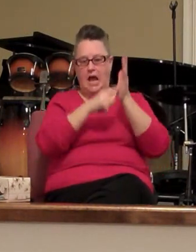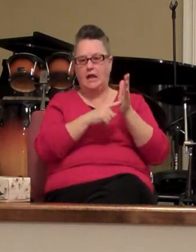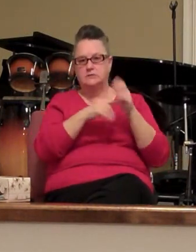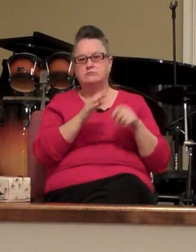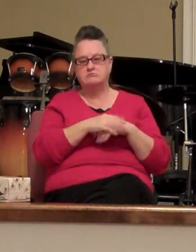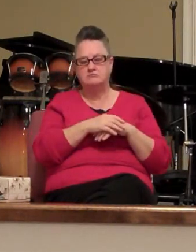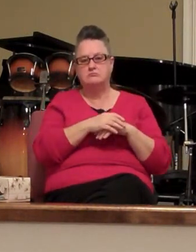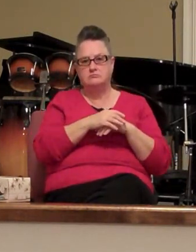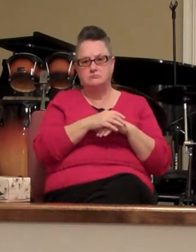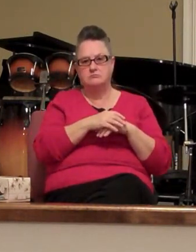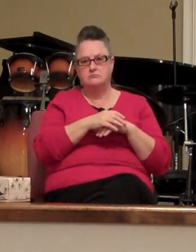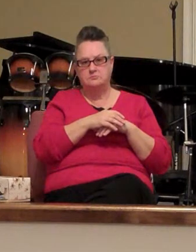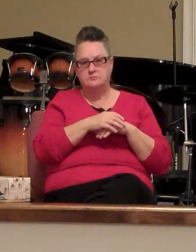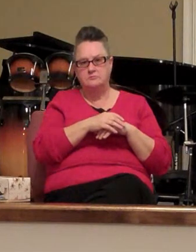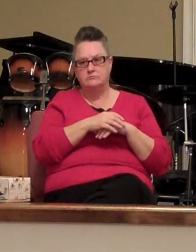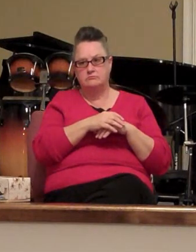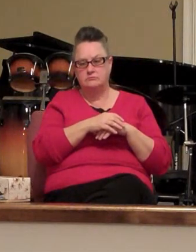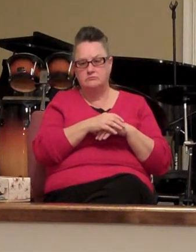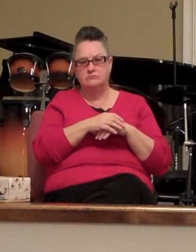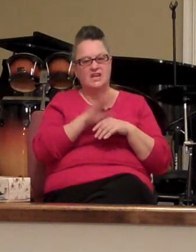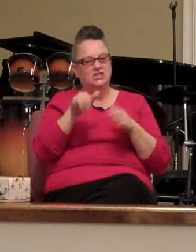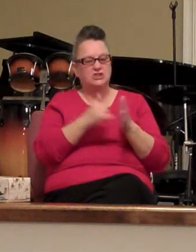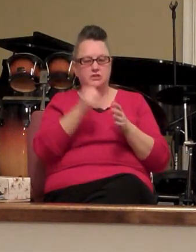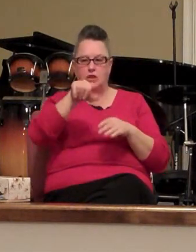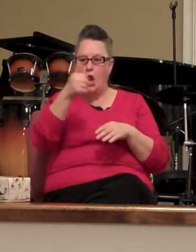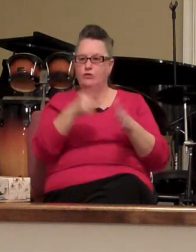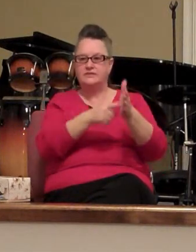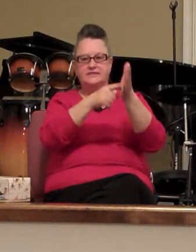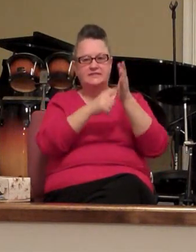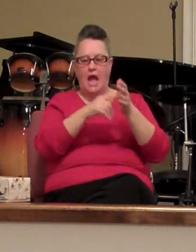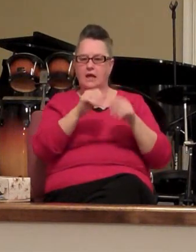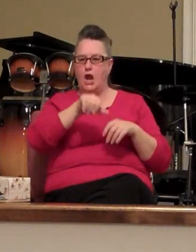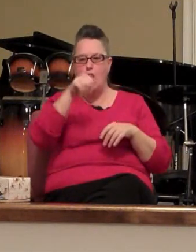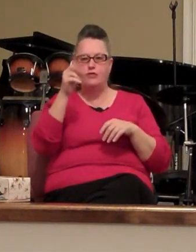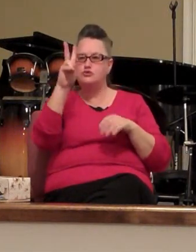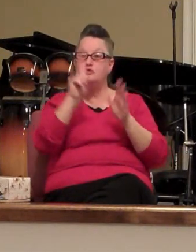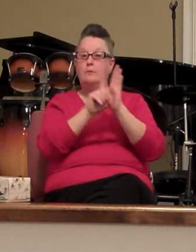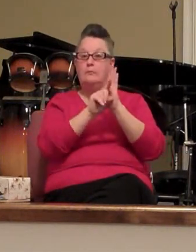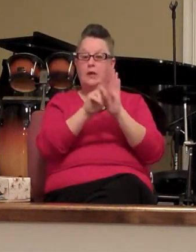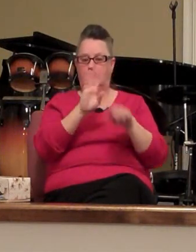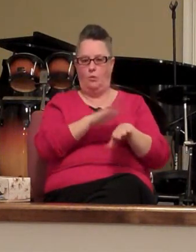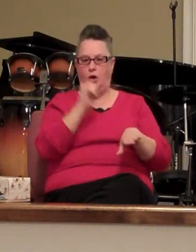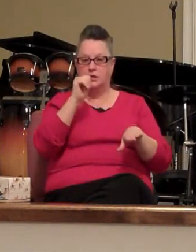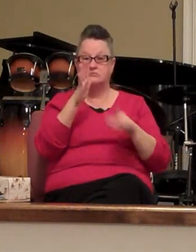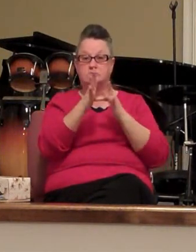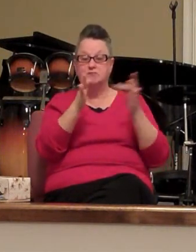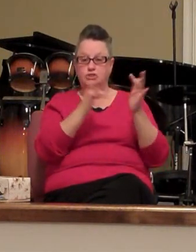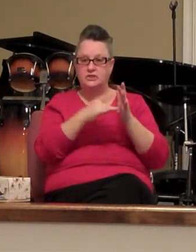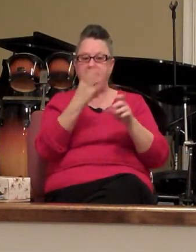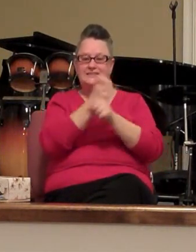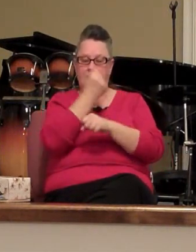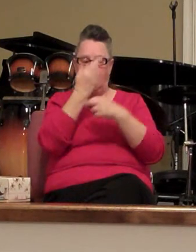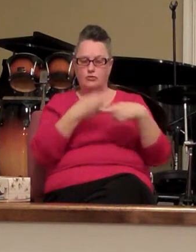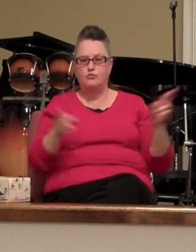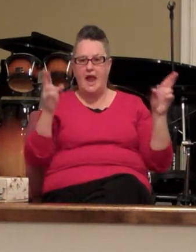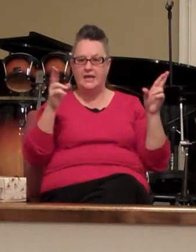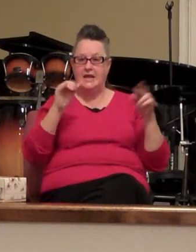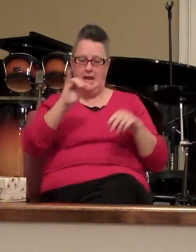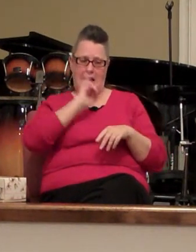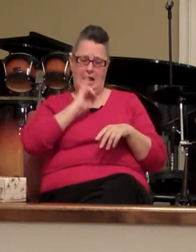signs it's just another sign it's another two minute warning Jesus is getting ready and I have